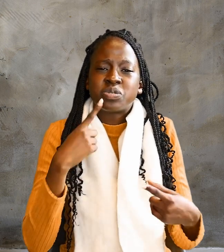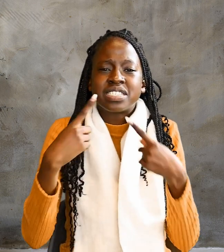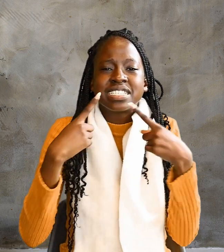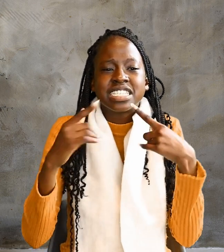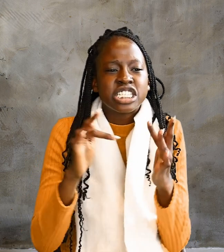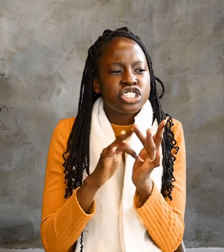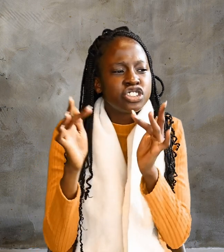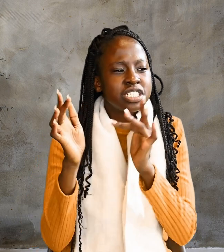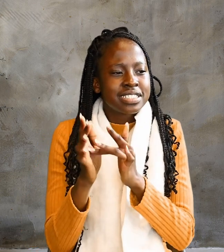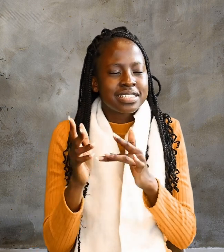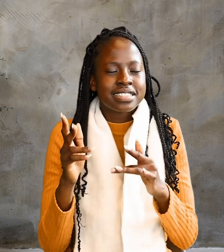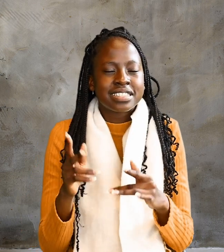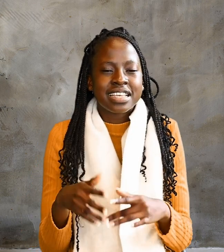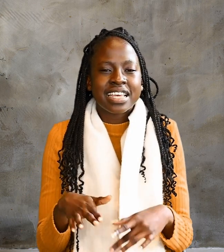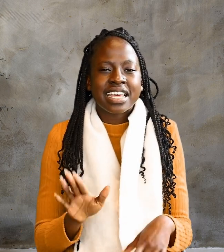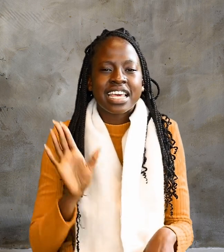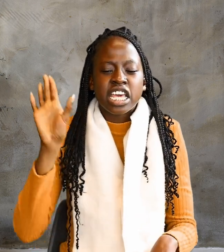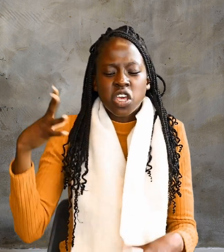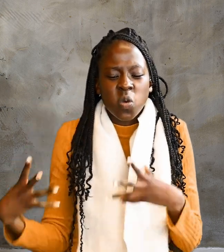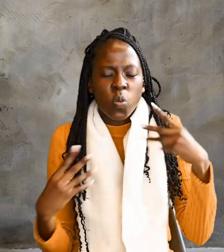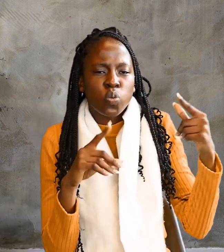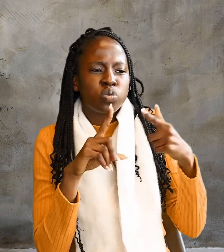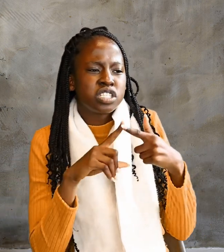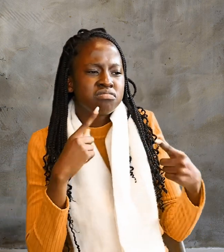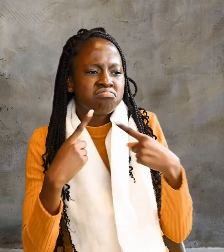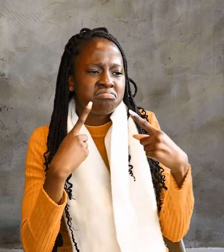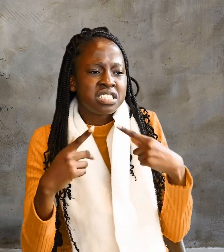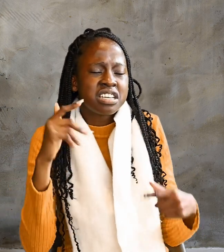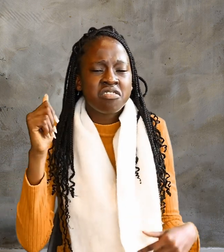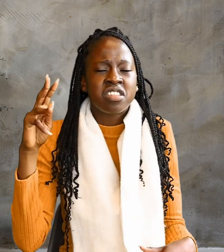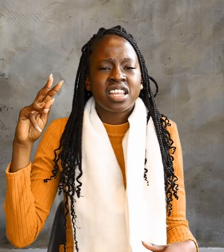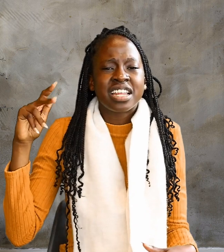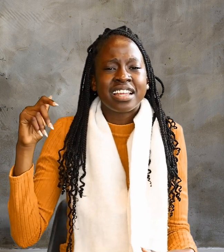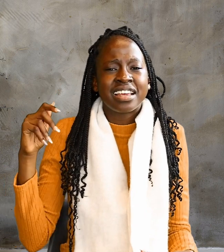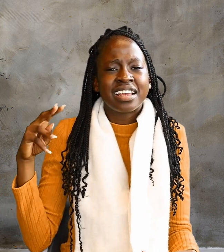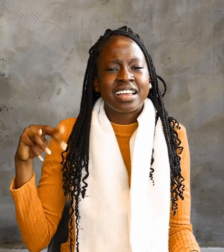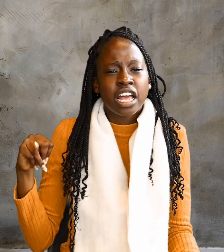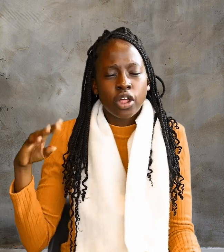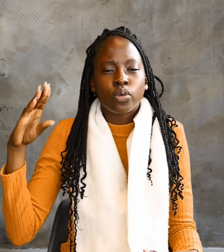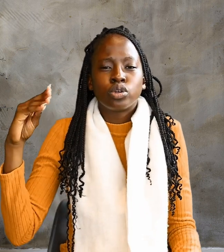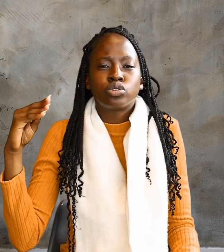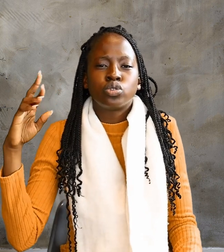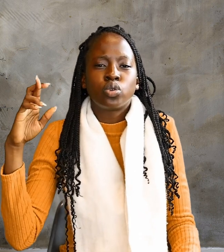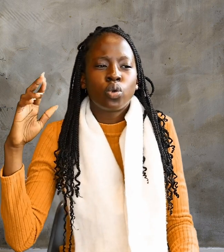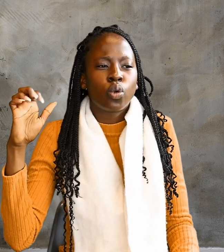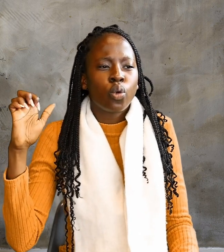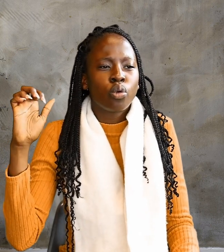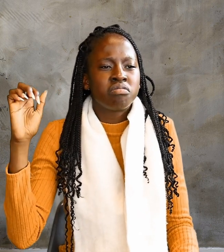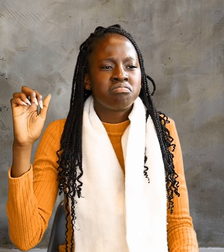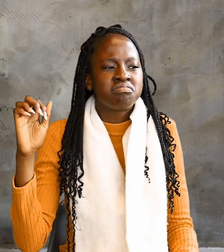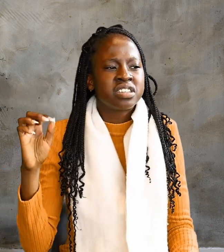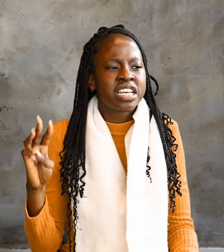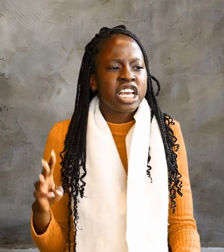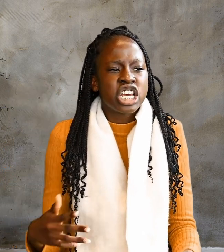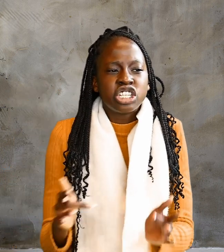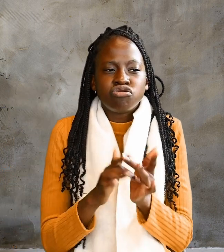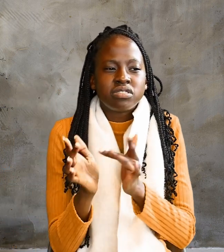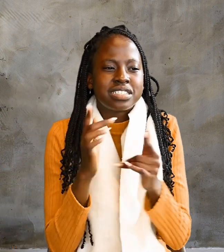Andrew. Andrew and Philip in turn told Jesus. Jesus replied, The hour